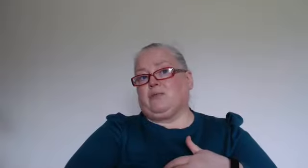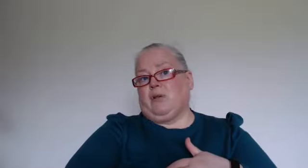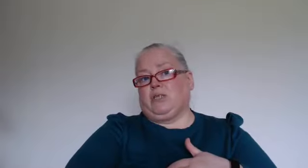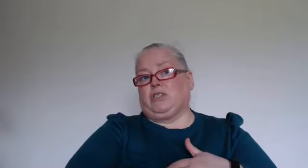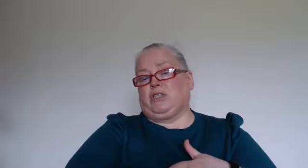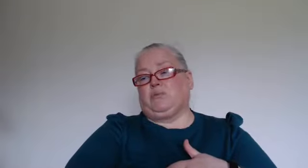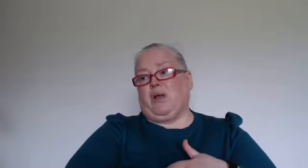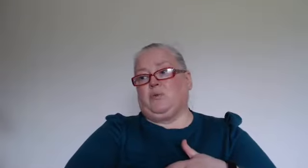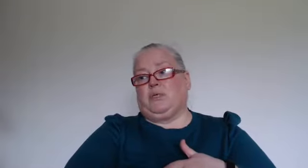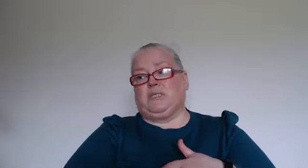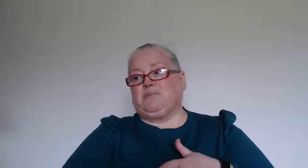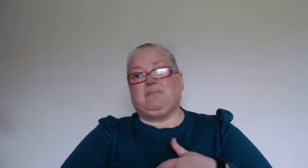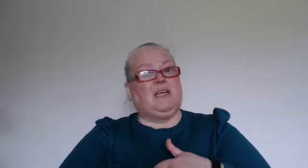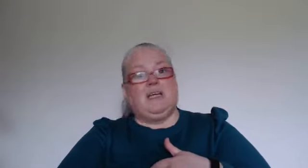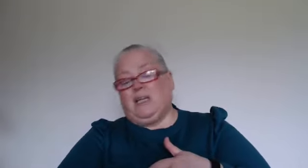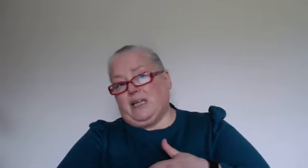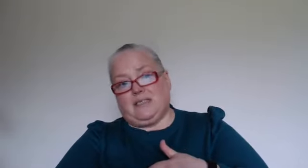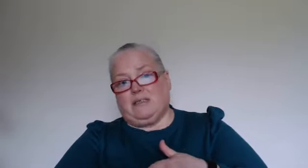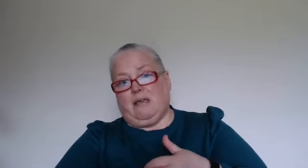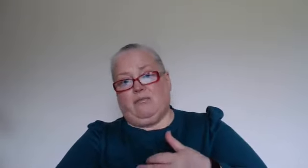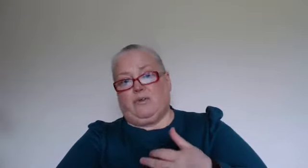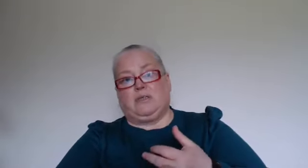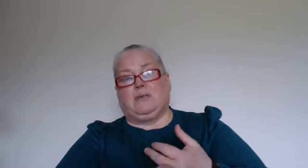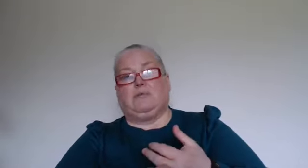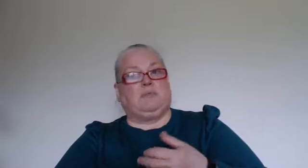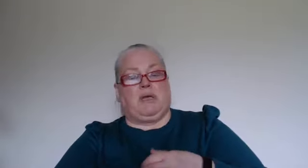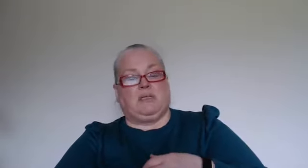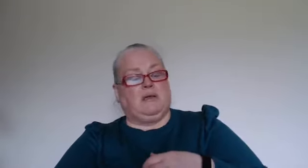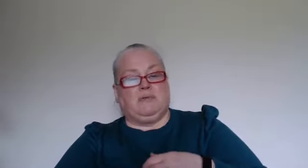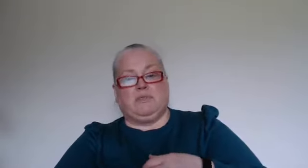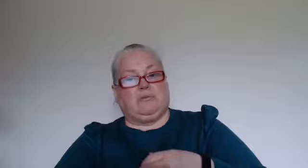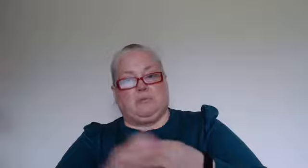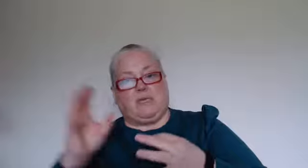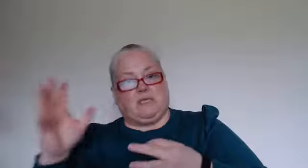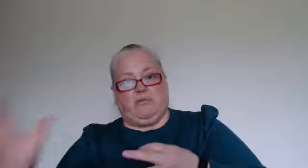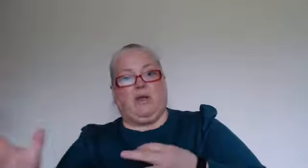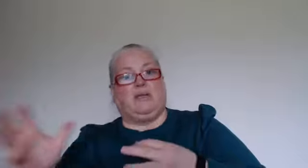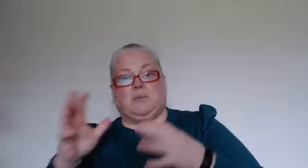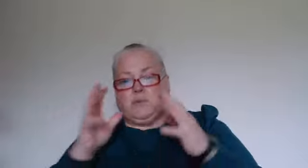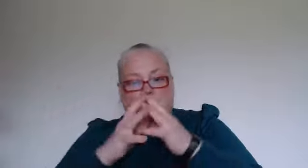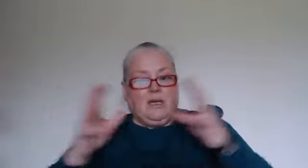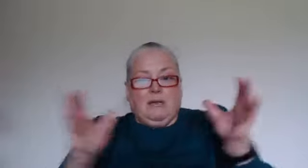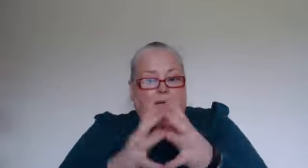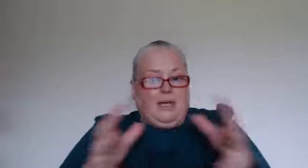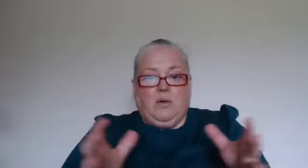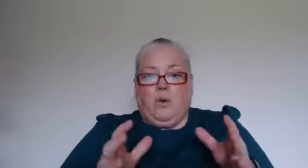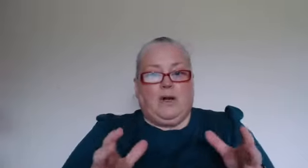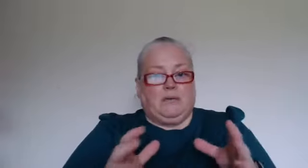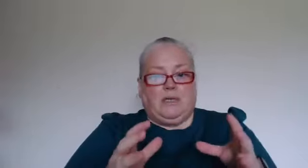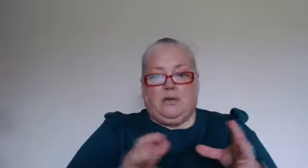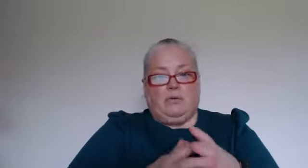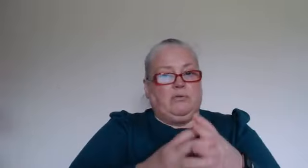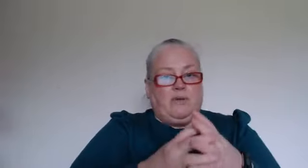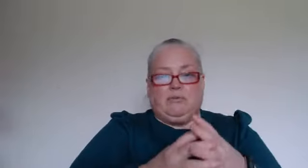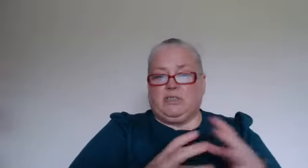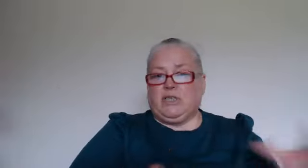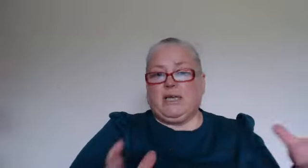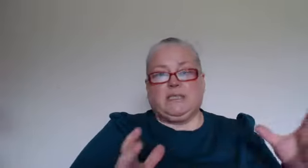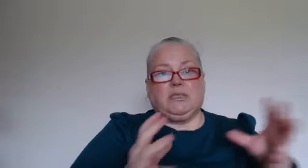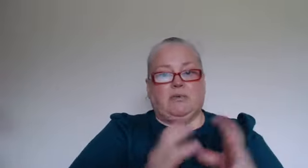relationship that was less than savoury. So not even domestic violence but anywhere that you know you felt rejected or